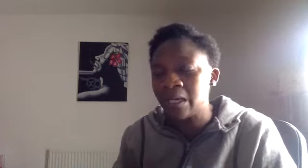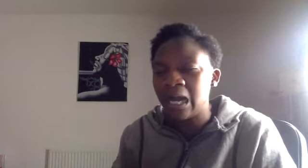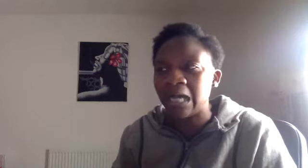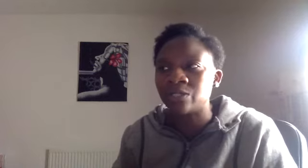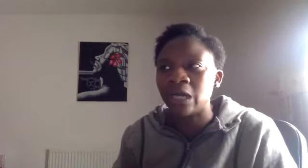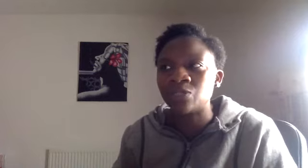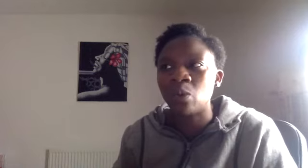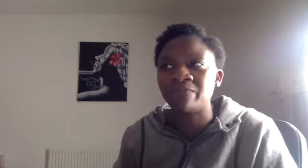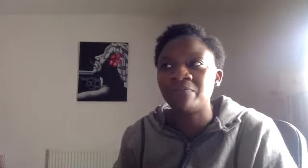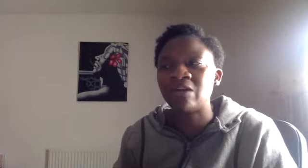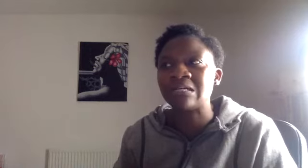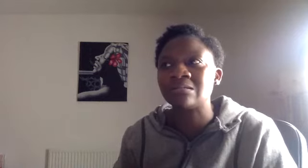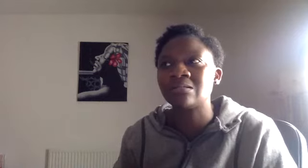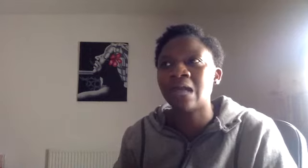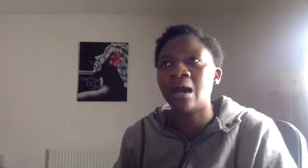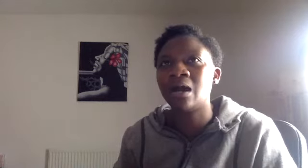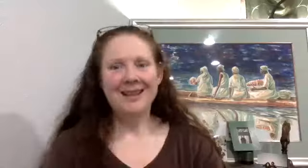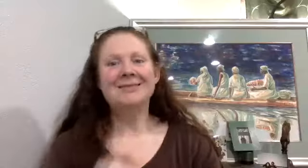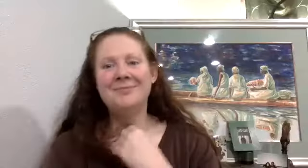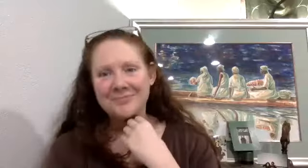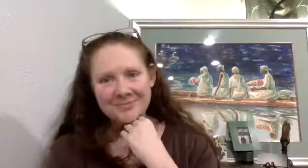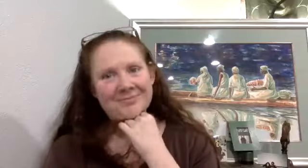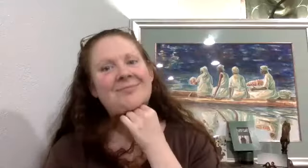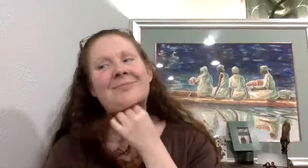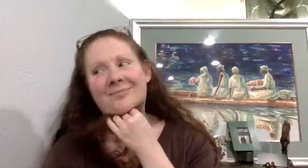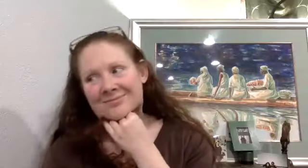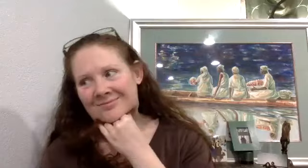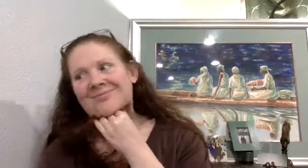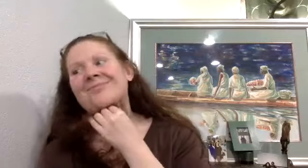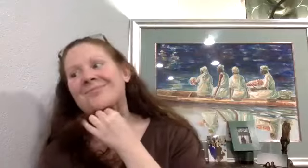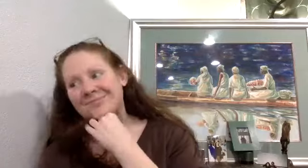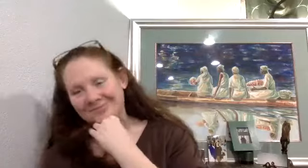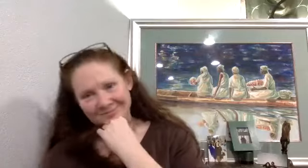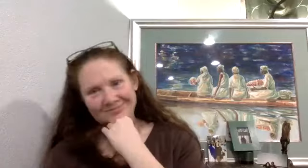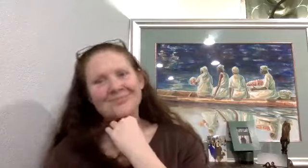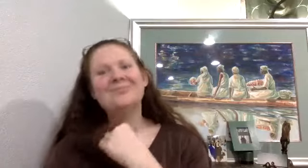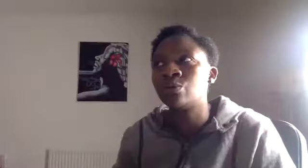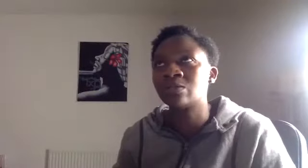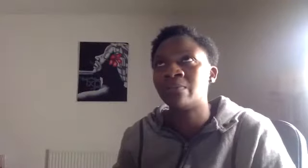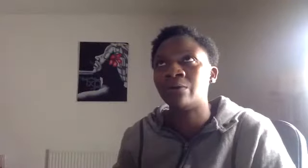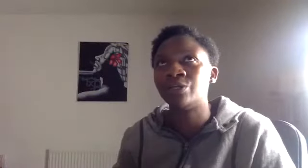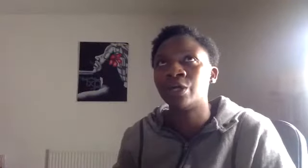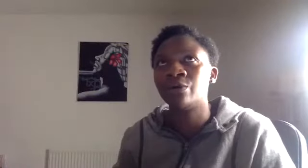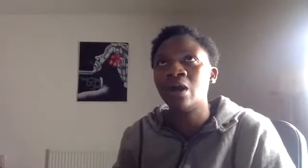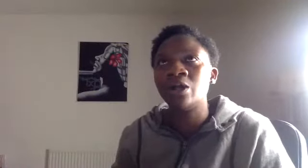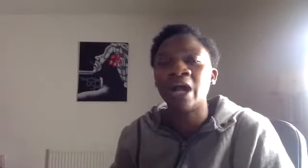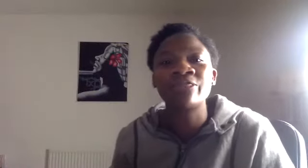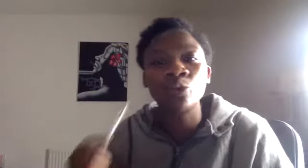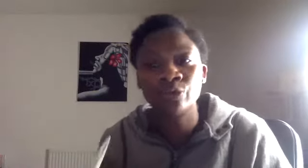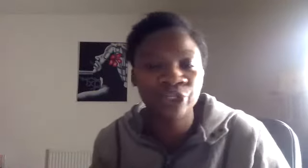and, and one of the things within my first line talks about, you know, I thought that you